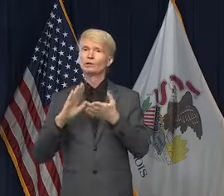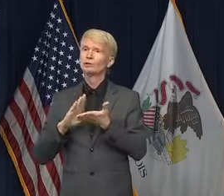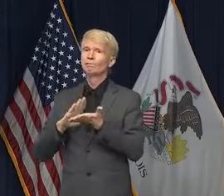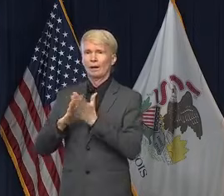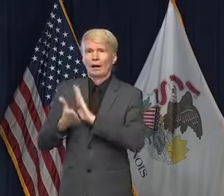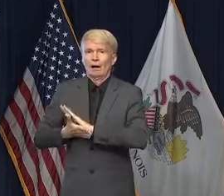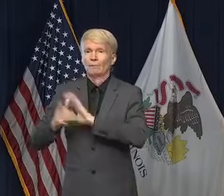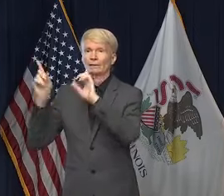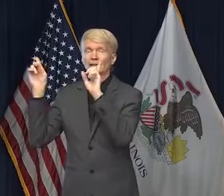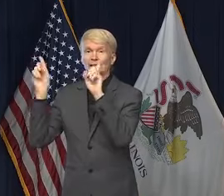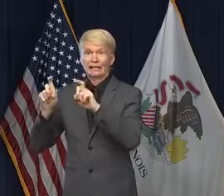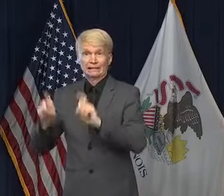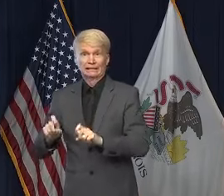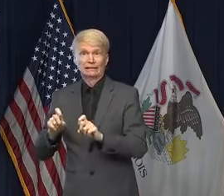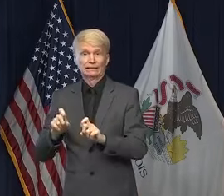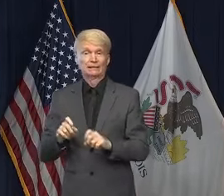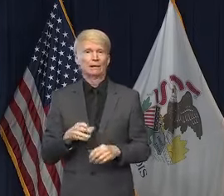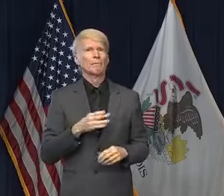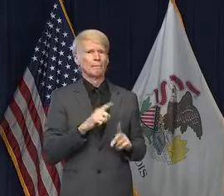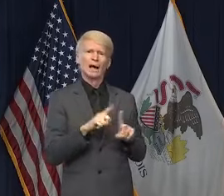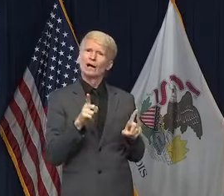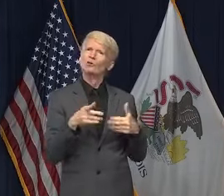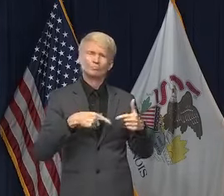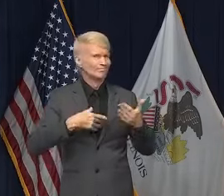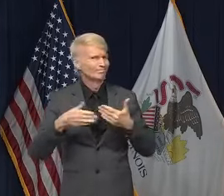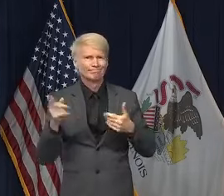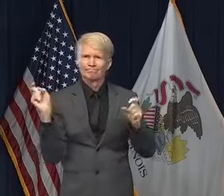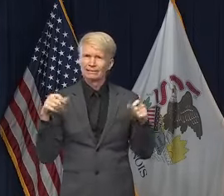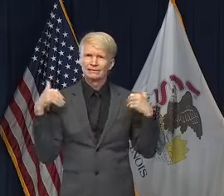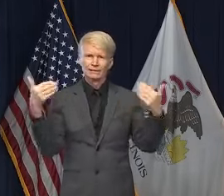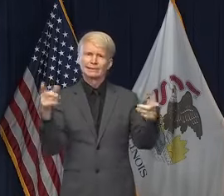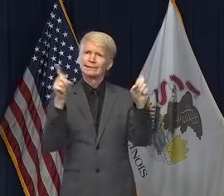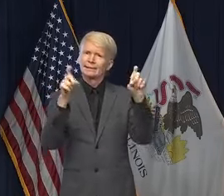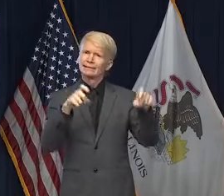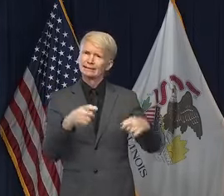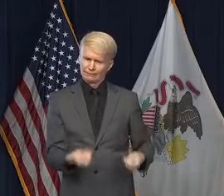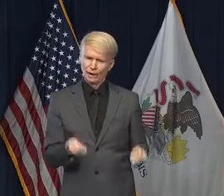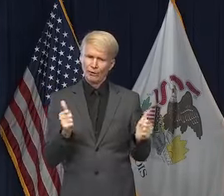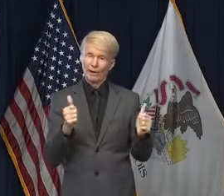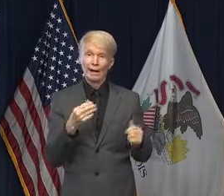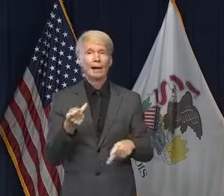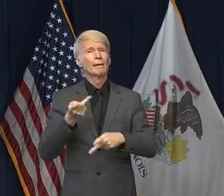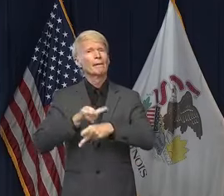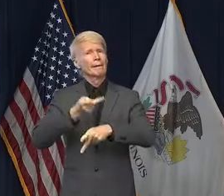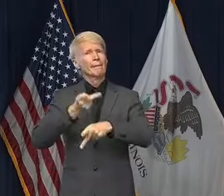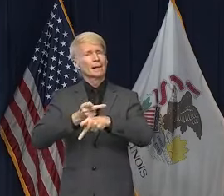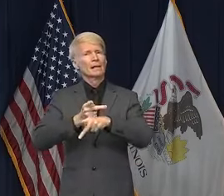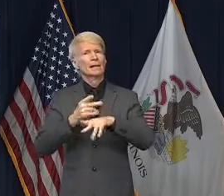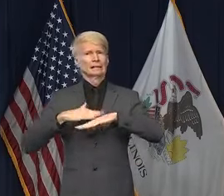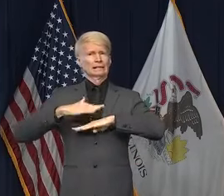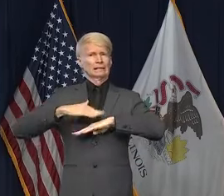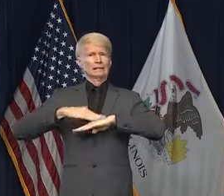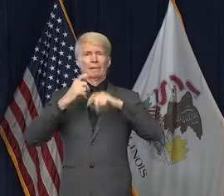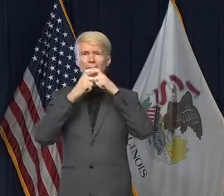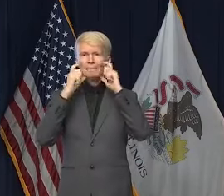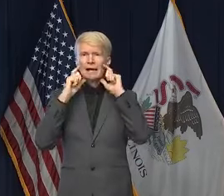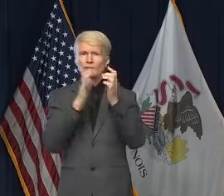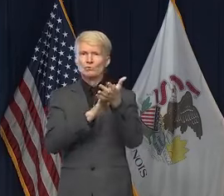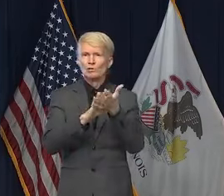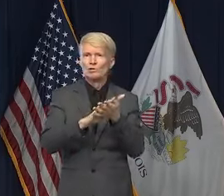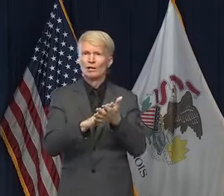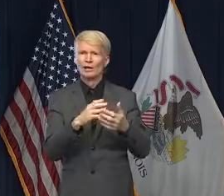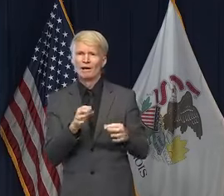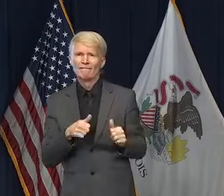And in the meantime, please exercise the cautions that we are always supposed to be following. Also encourage those whom